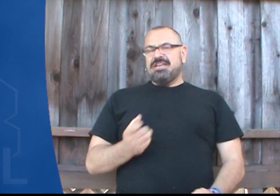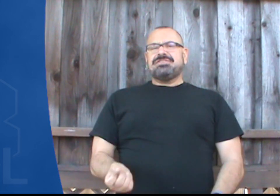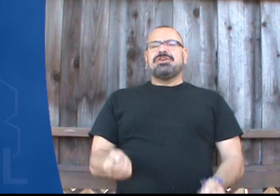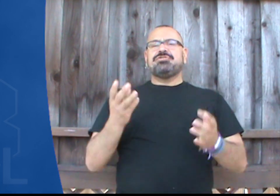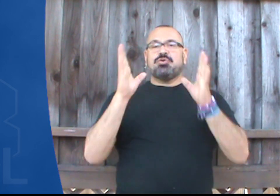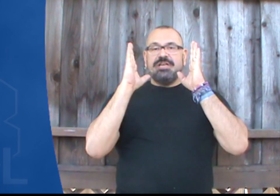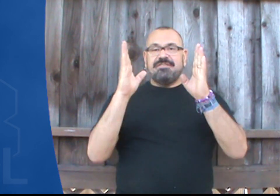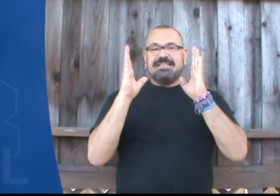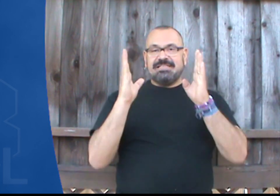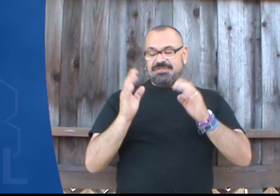is degree of attentiveness.